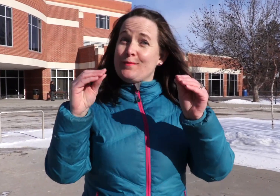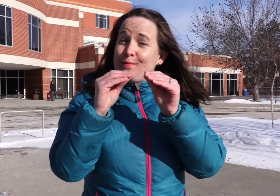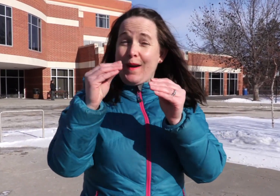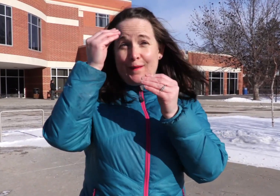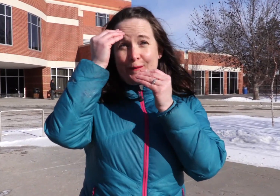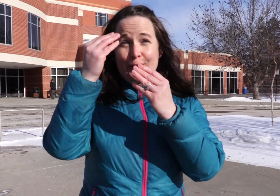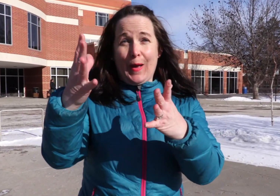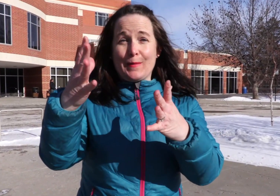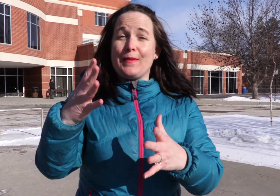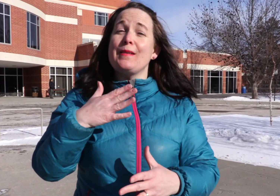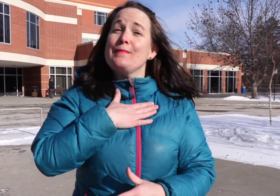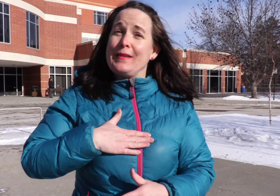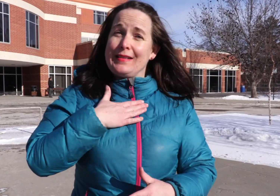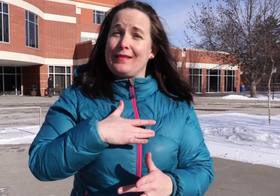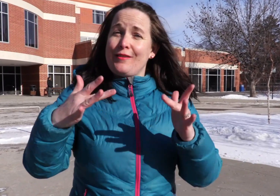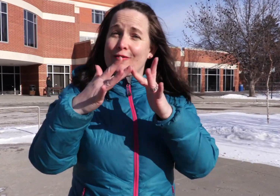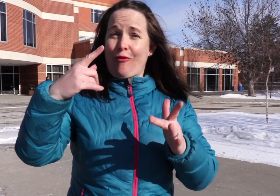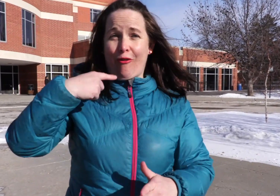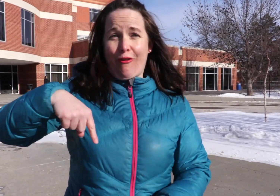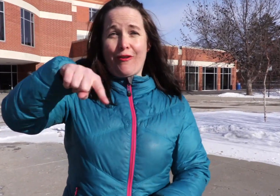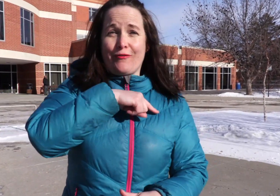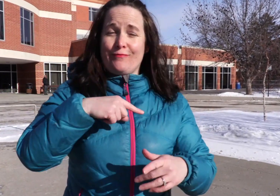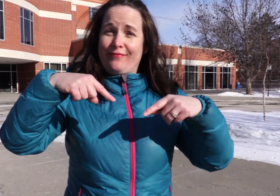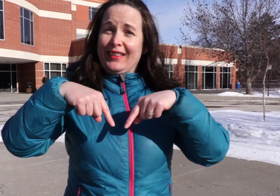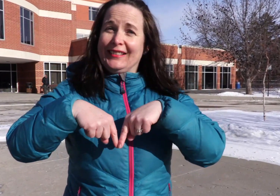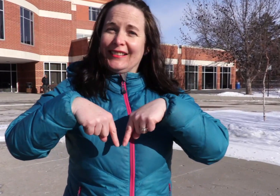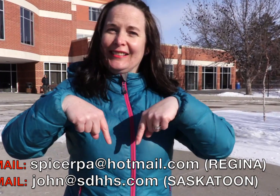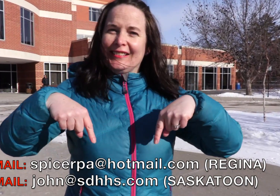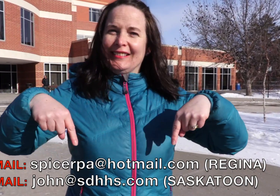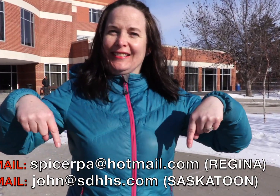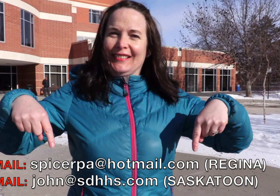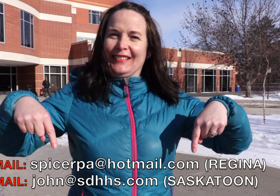If you would like more information you can please contact us here.